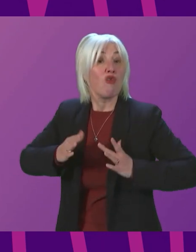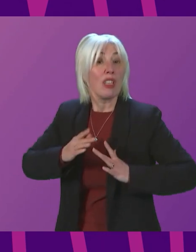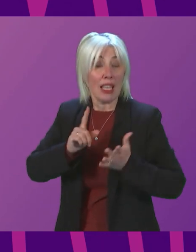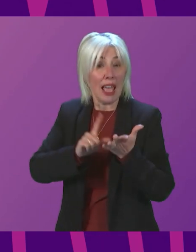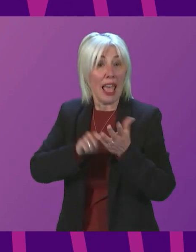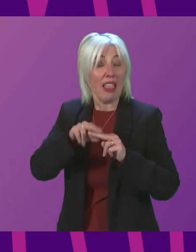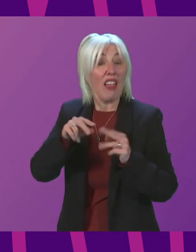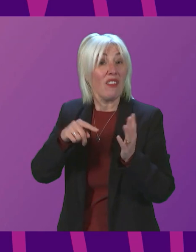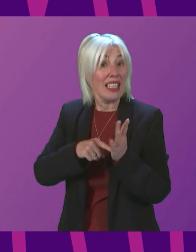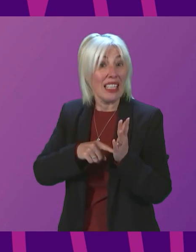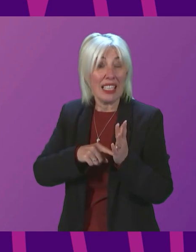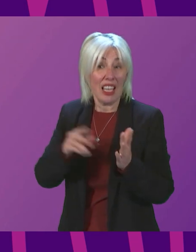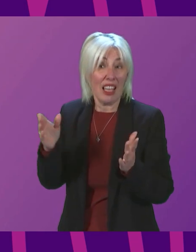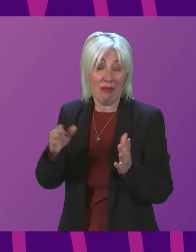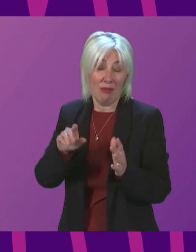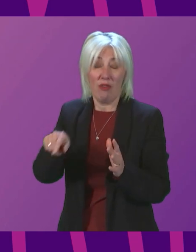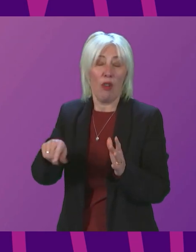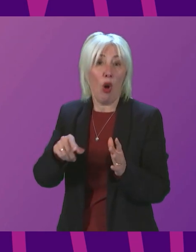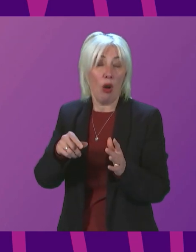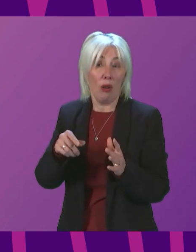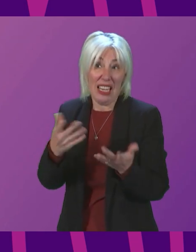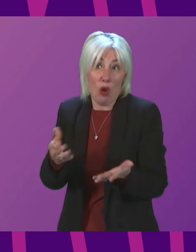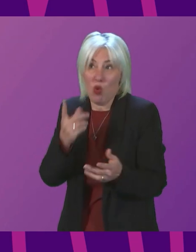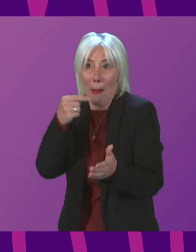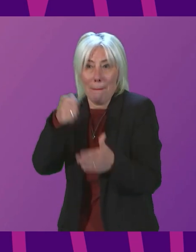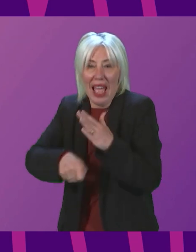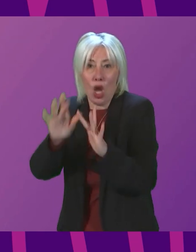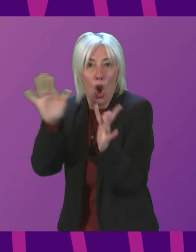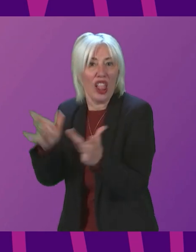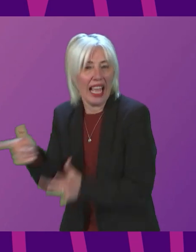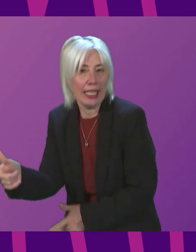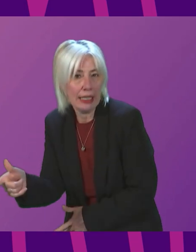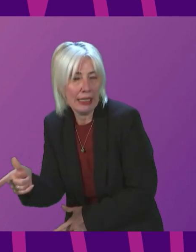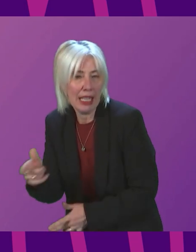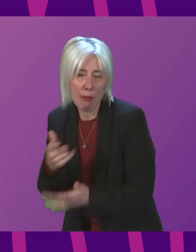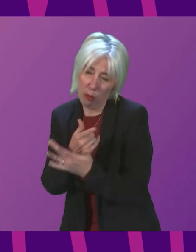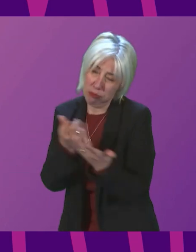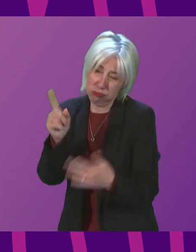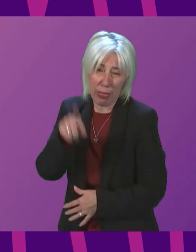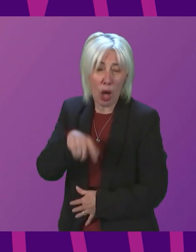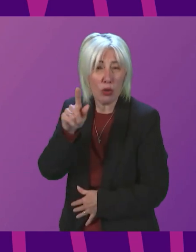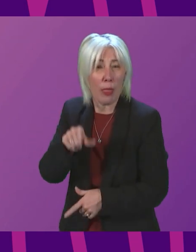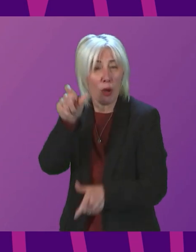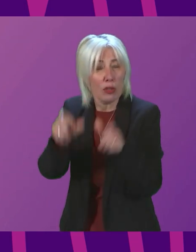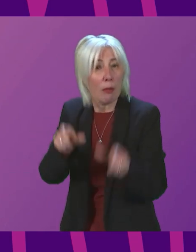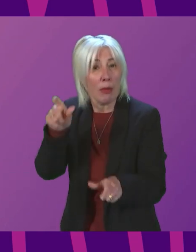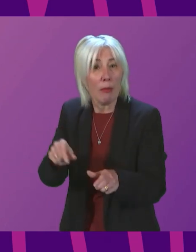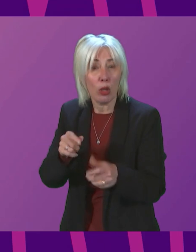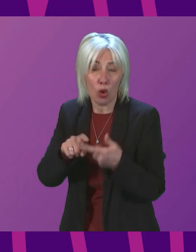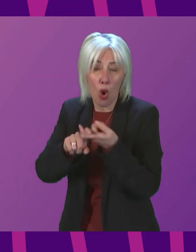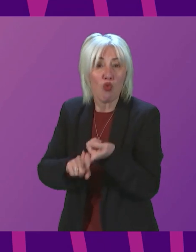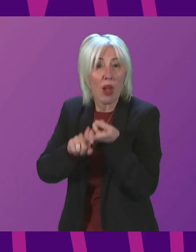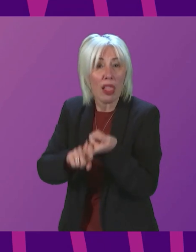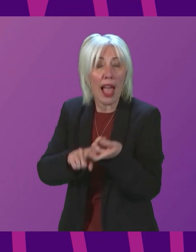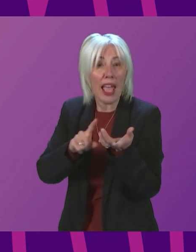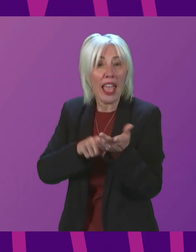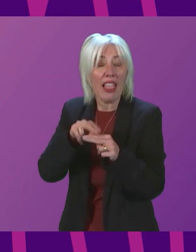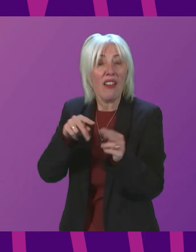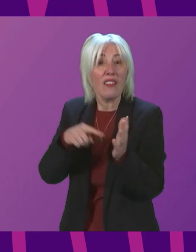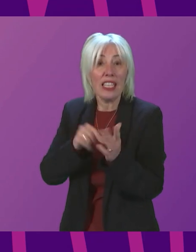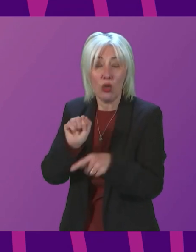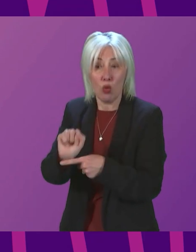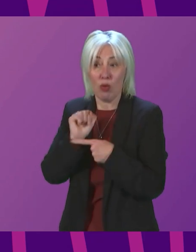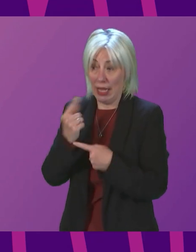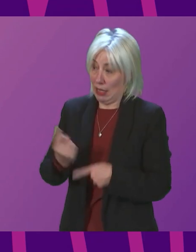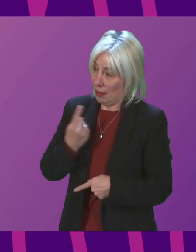almost all circumstances. They are already selling online. Thousands of people rely on LFTs to protect their loved ones from Covid, to protect